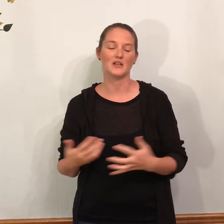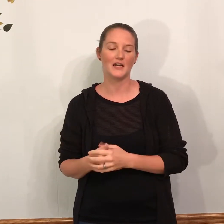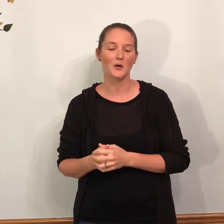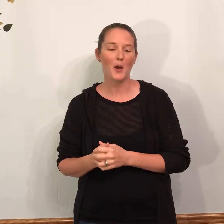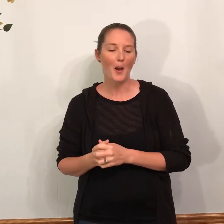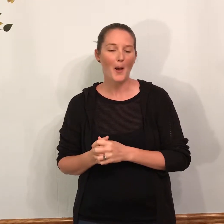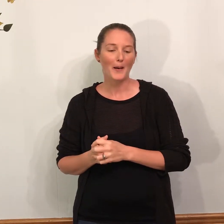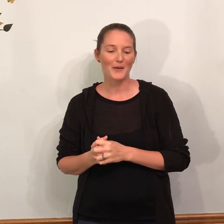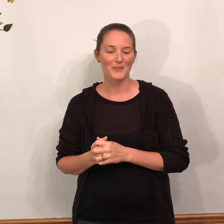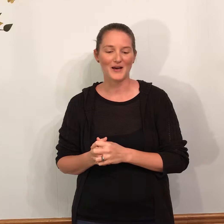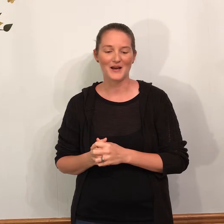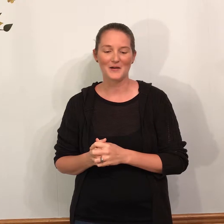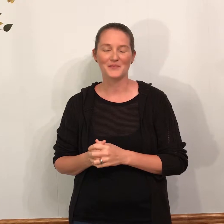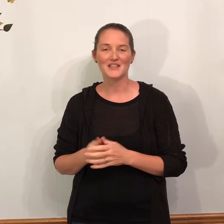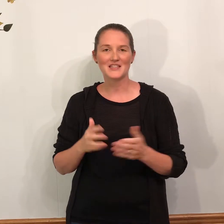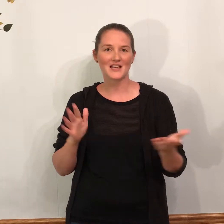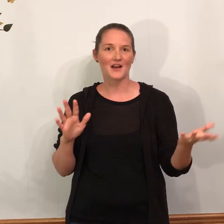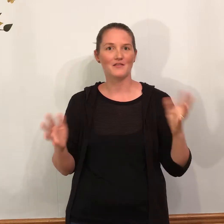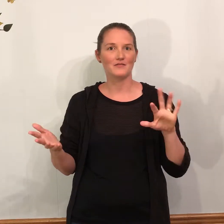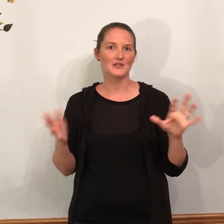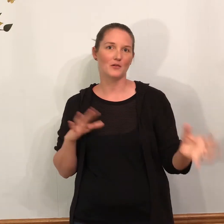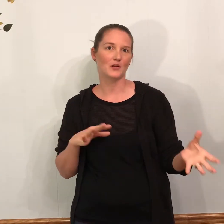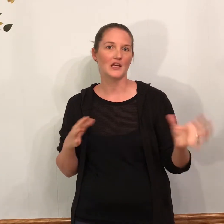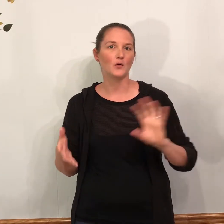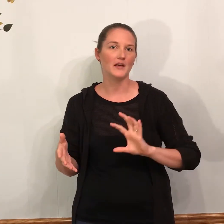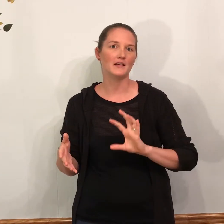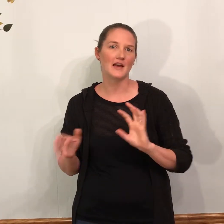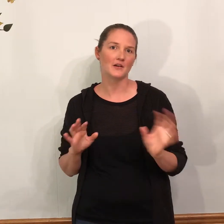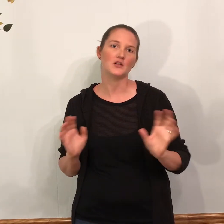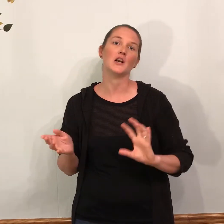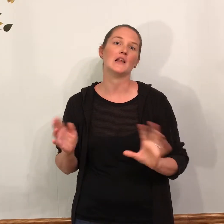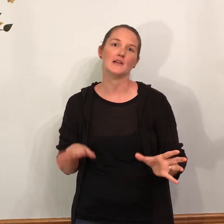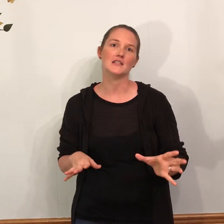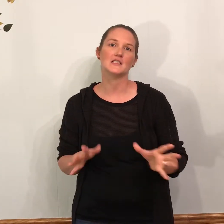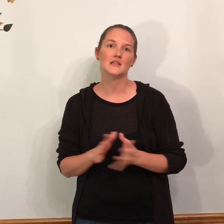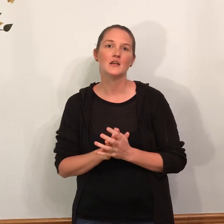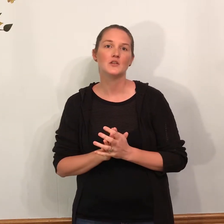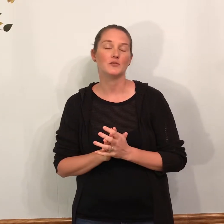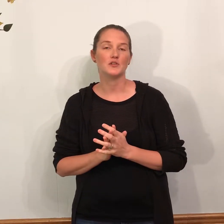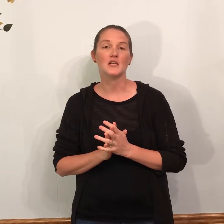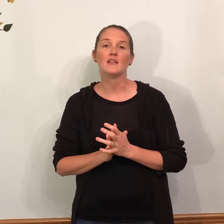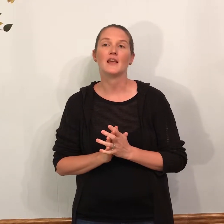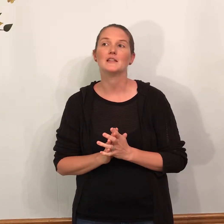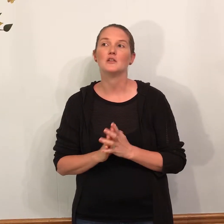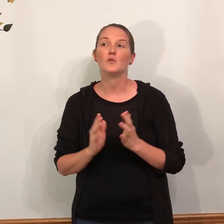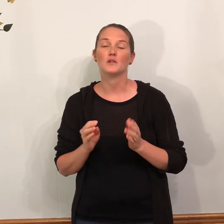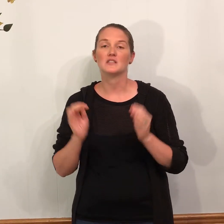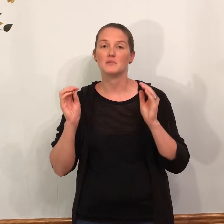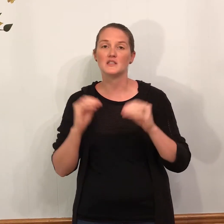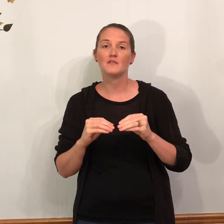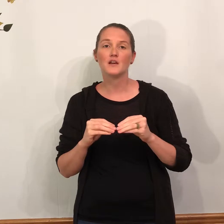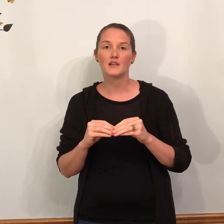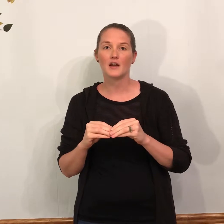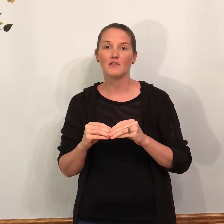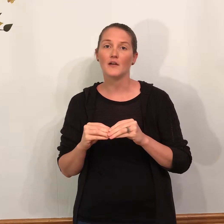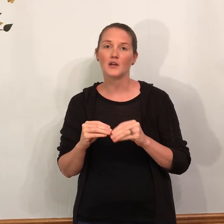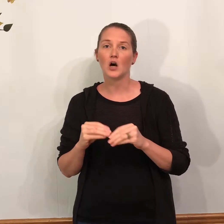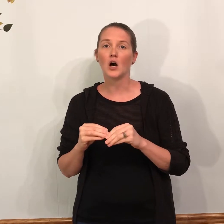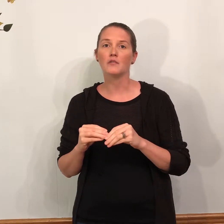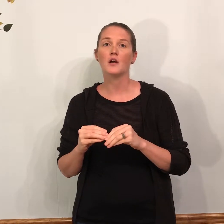video. But, um, this is kind of a really quick down and dirty list. So if there's anything if you want specific that I've left off,